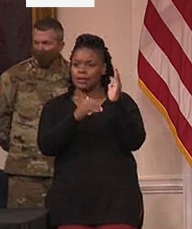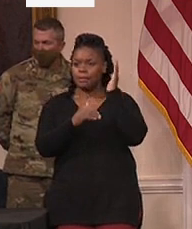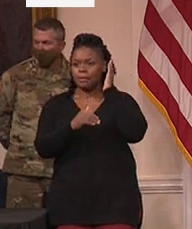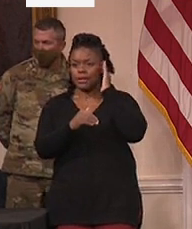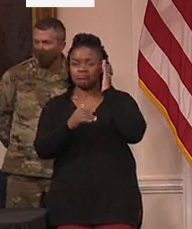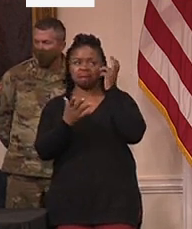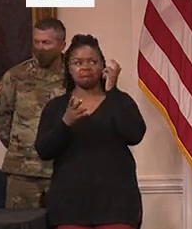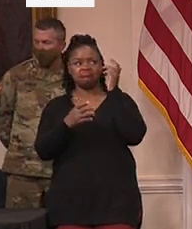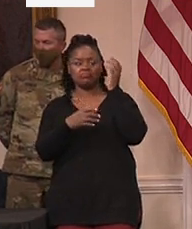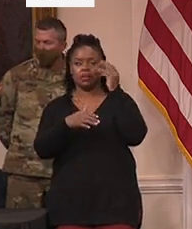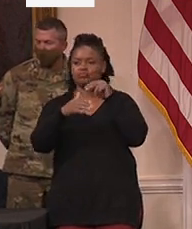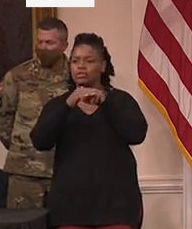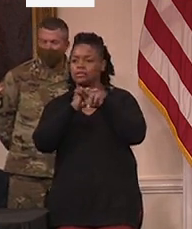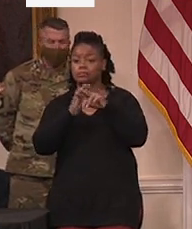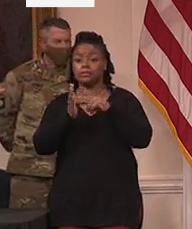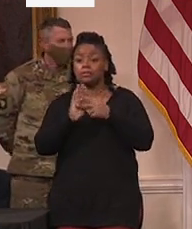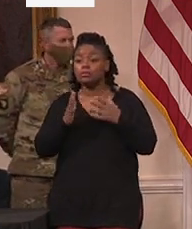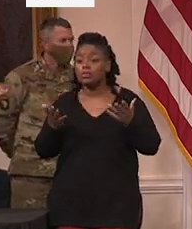great.